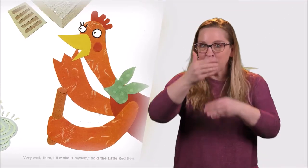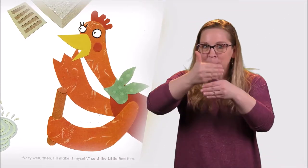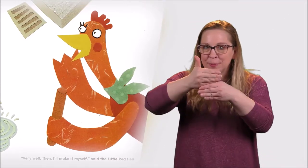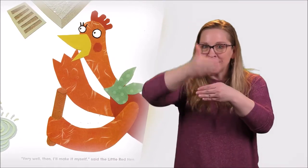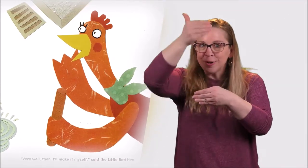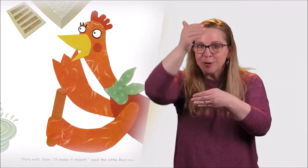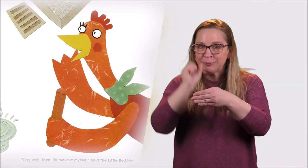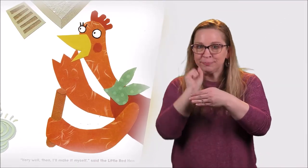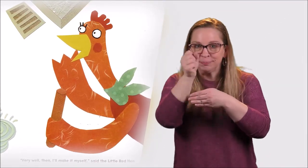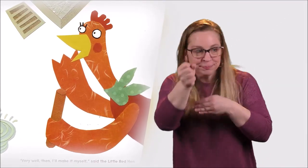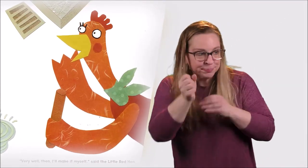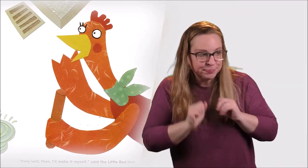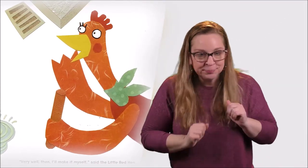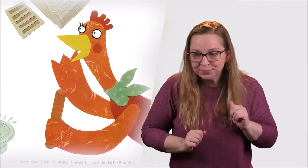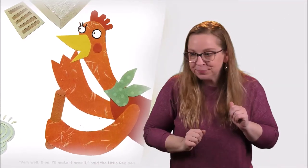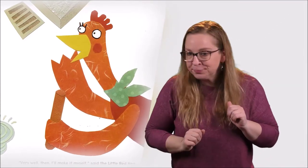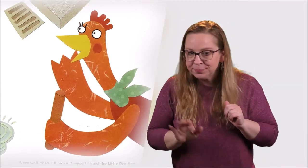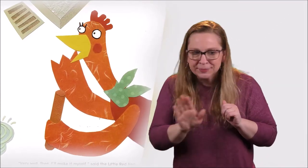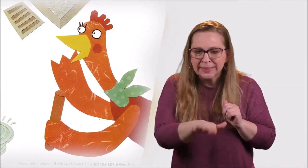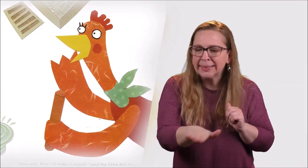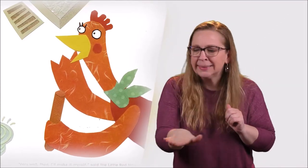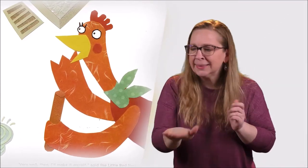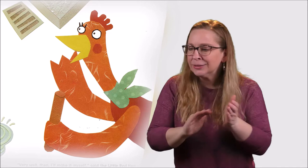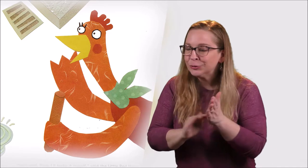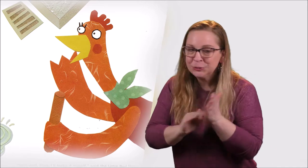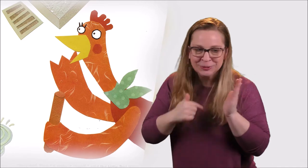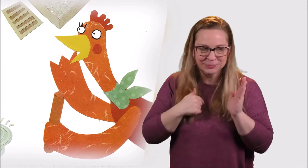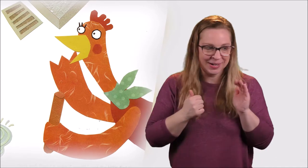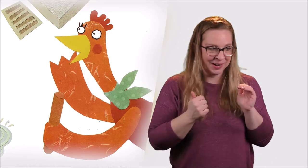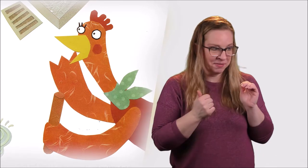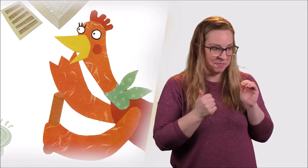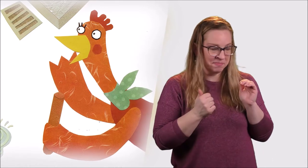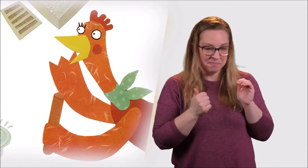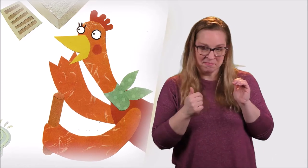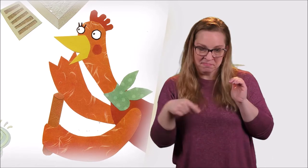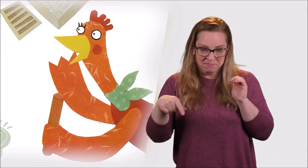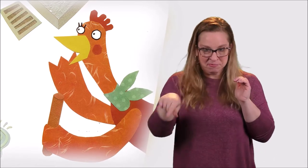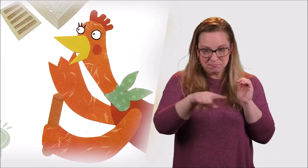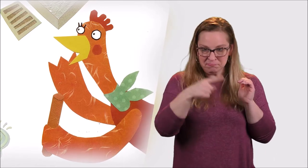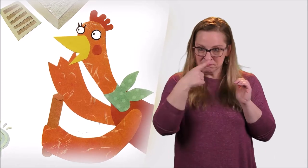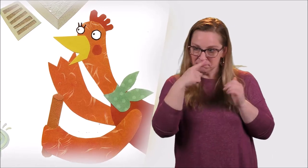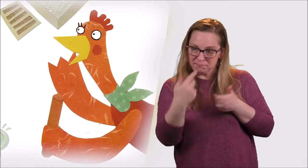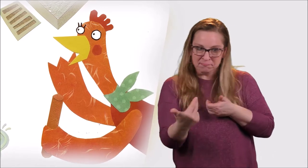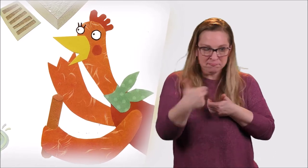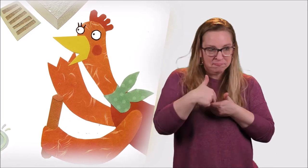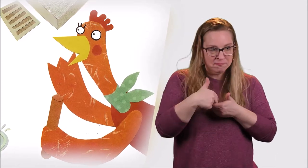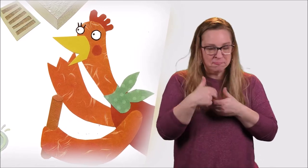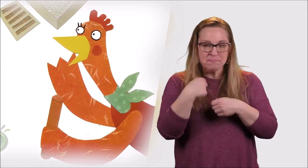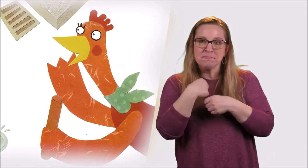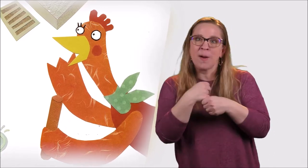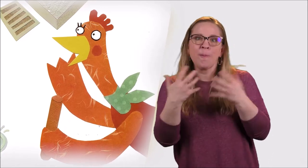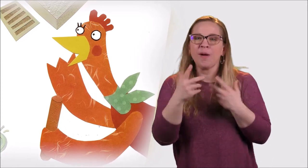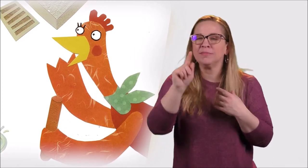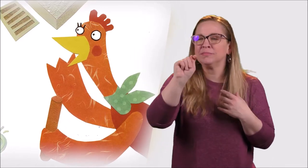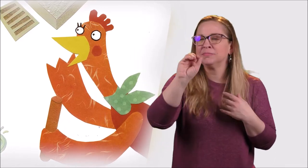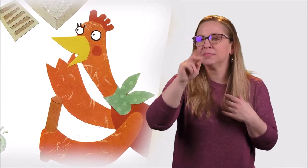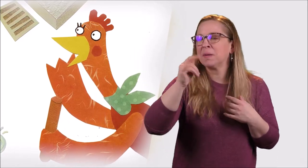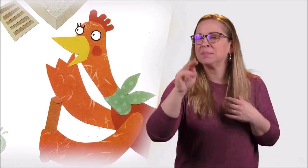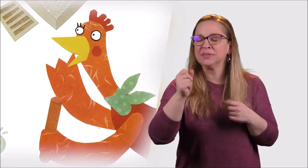Then she stuck her head out the window. Excuse me, she said. Who will help me